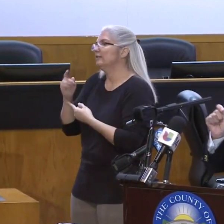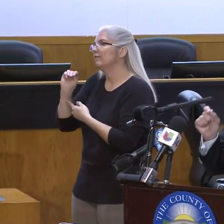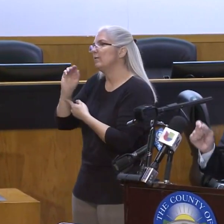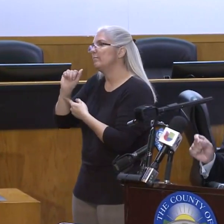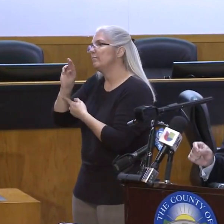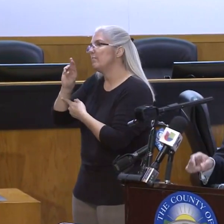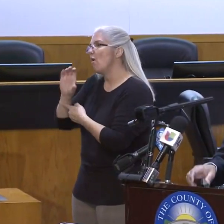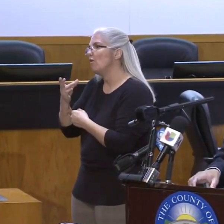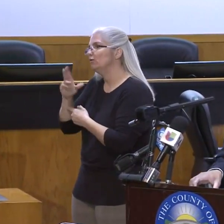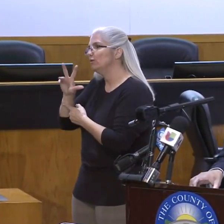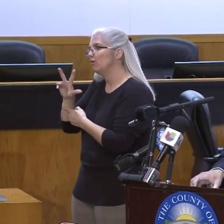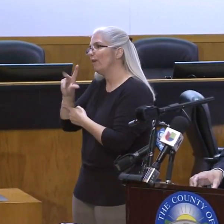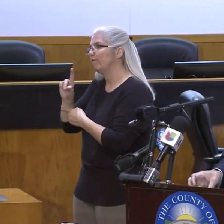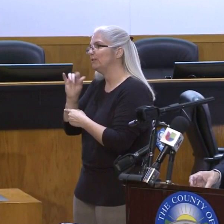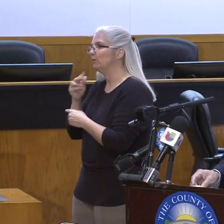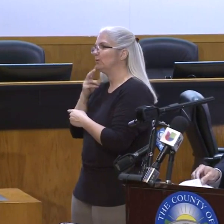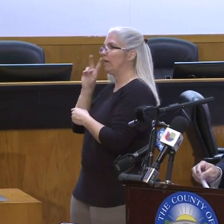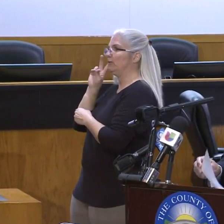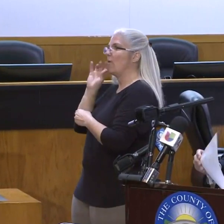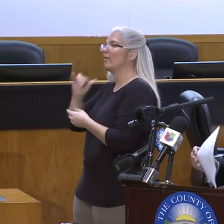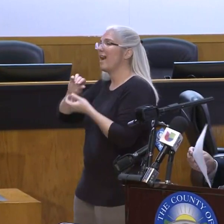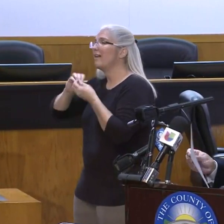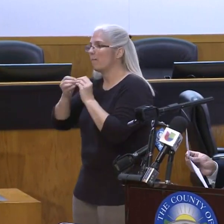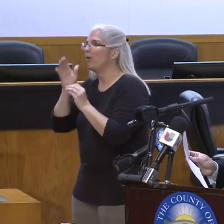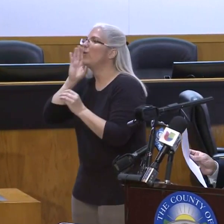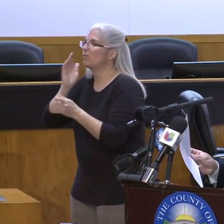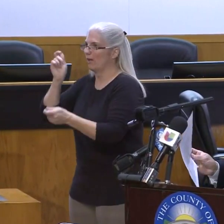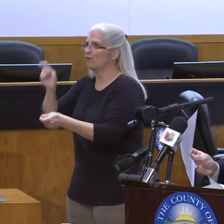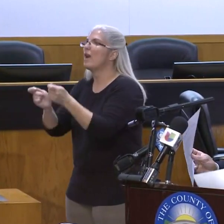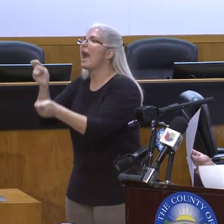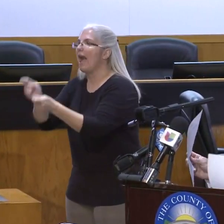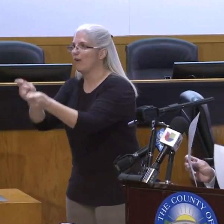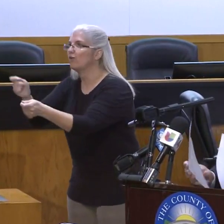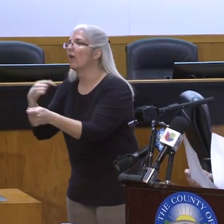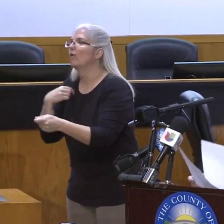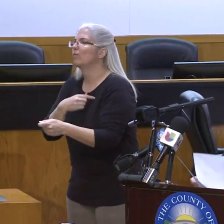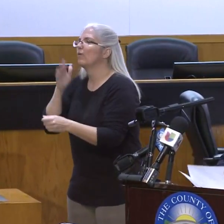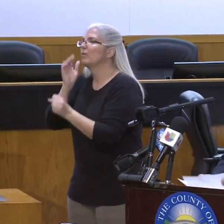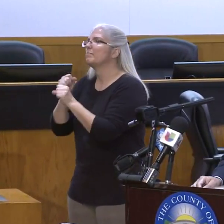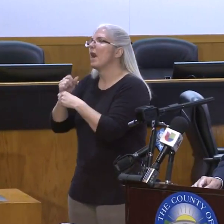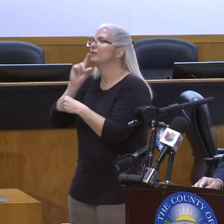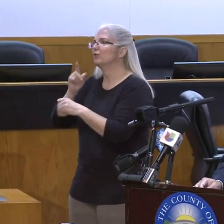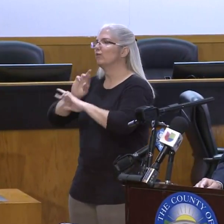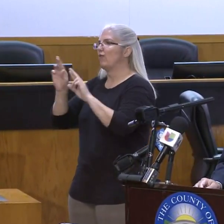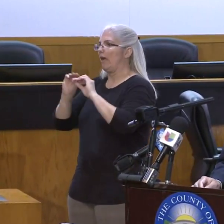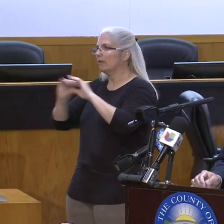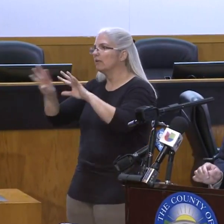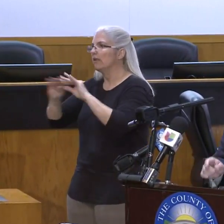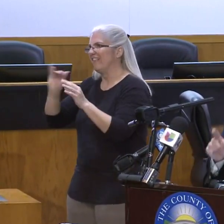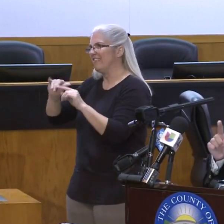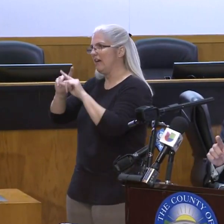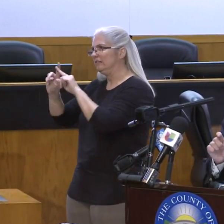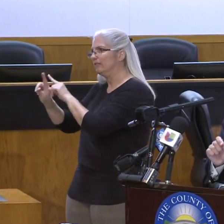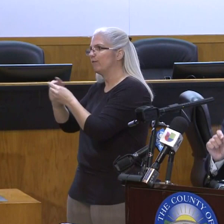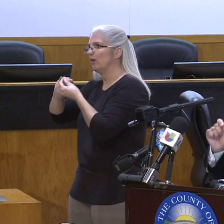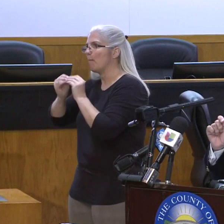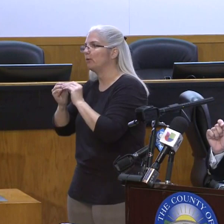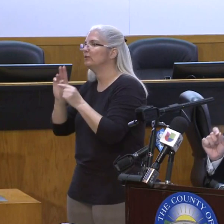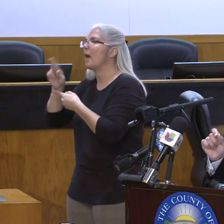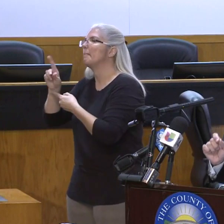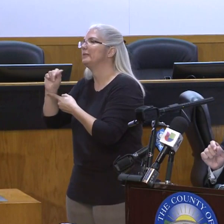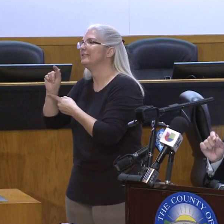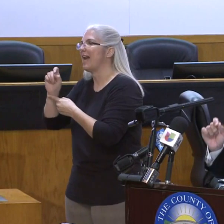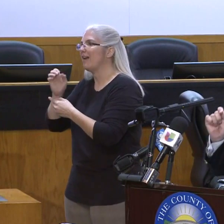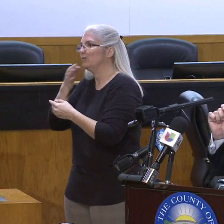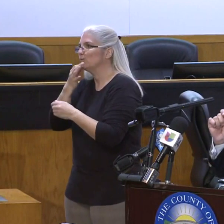And this can change, and we will make sure that the information is updated as often as possible. With respect to the